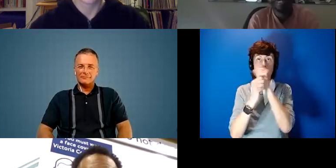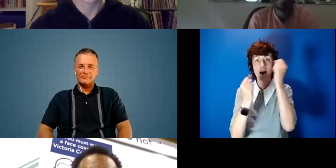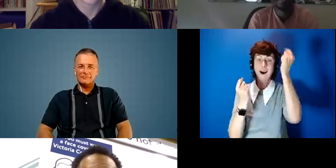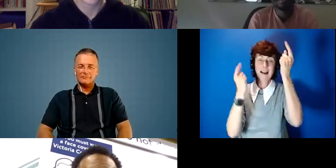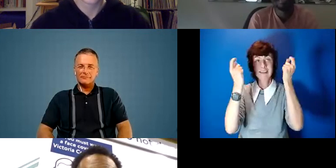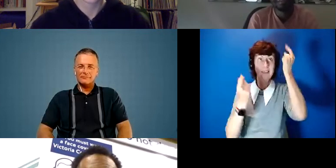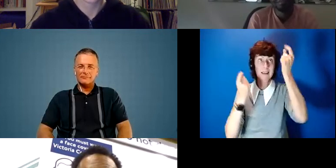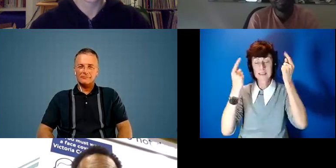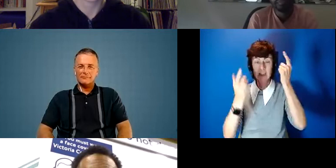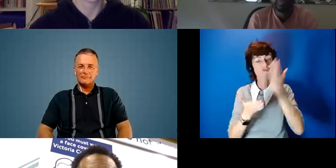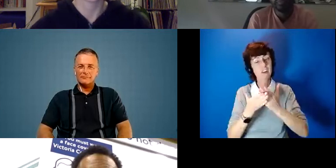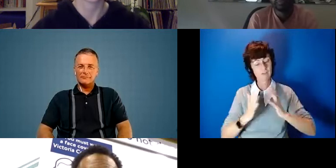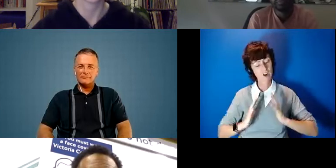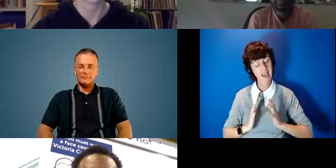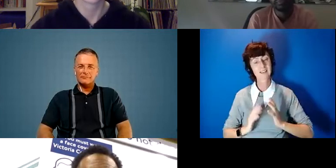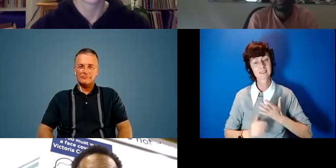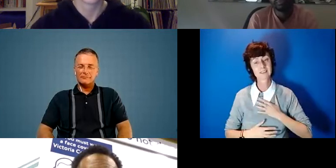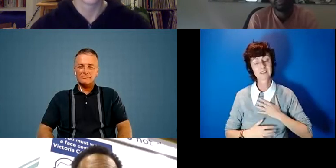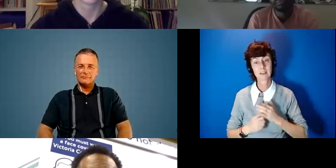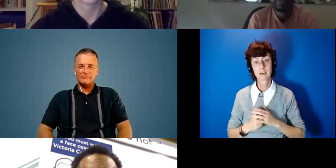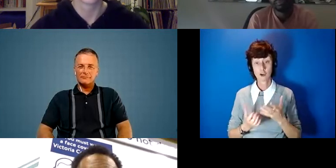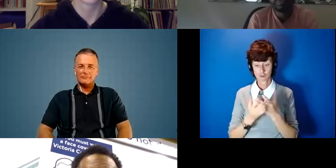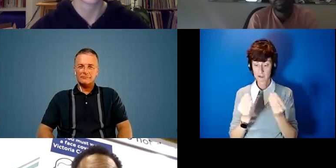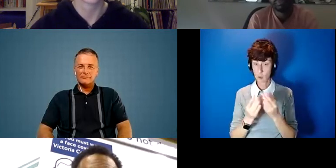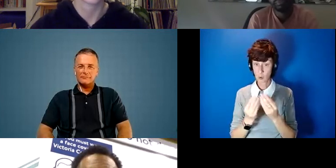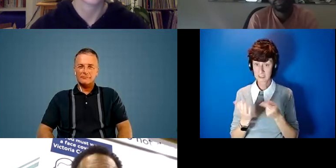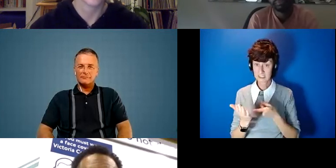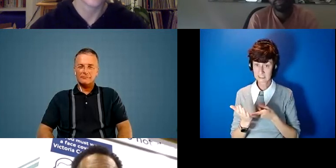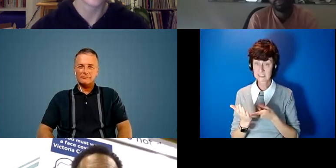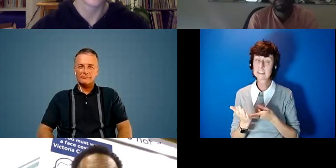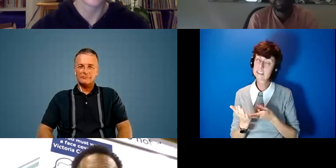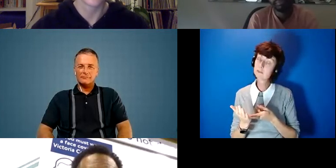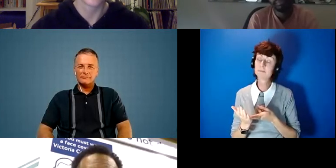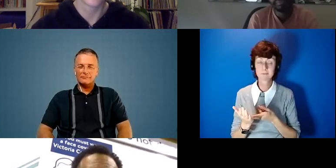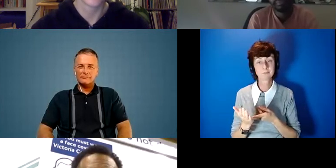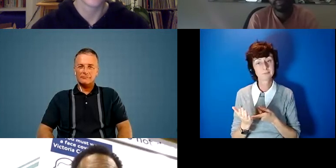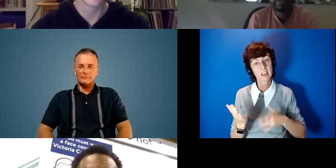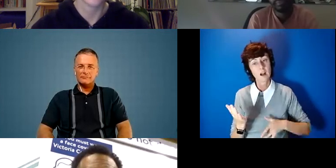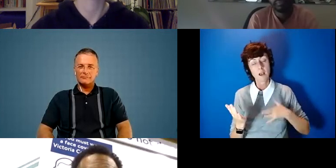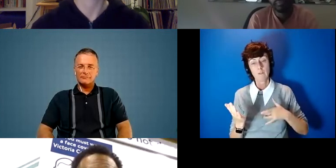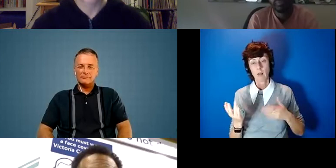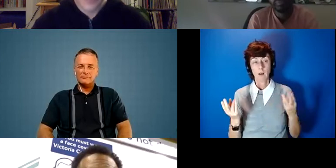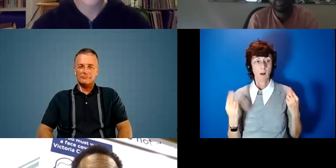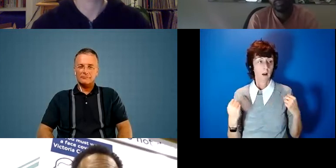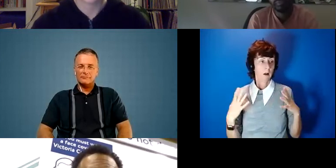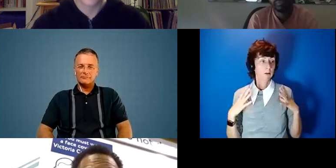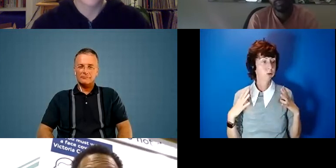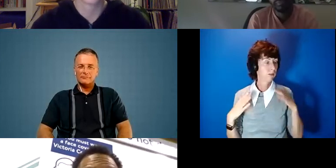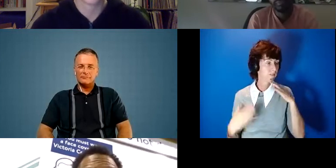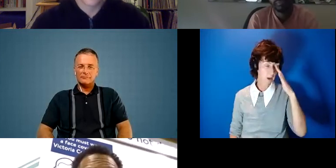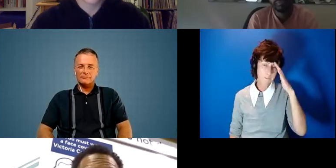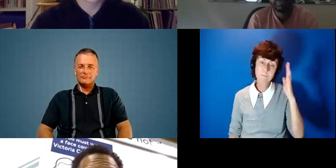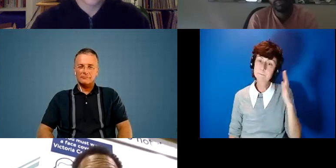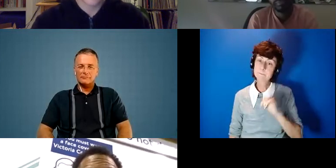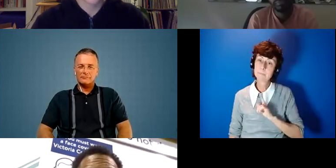just generally relaxing um and i guess resources i mean i feel jaded as much as i'm as many other